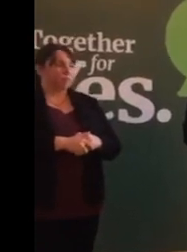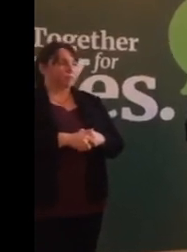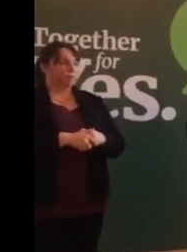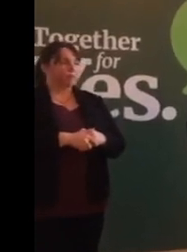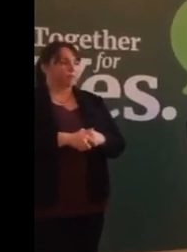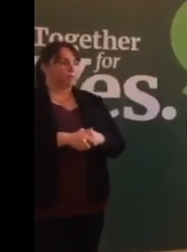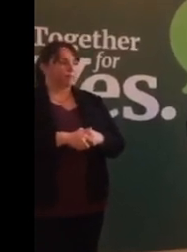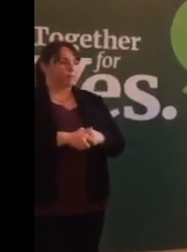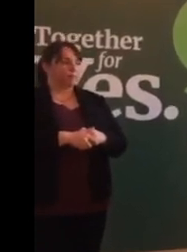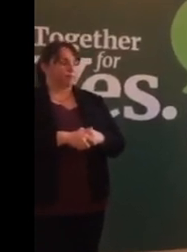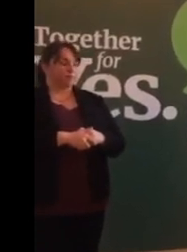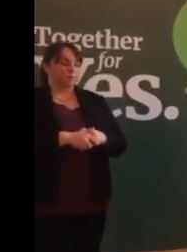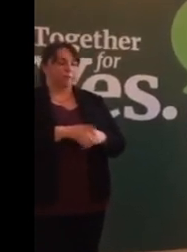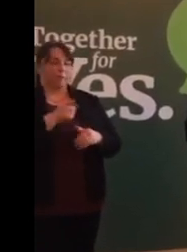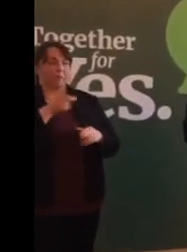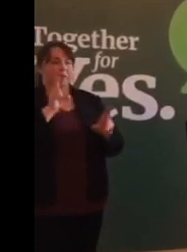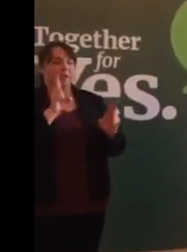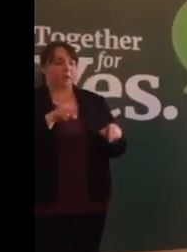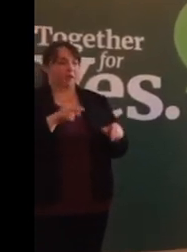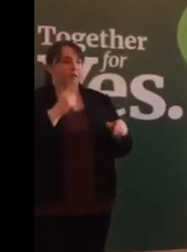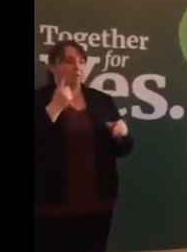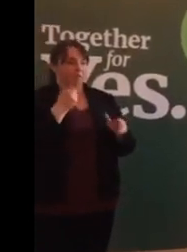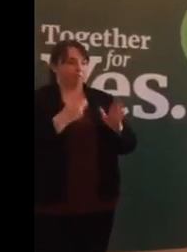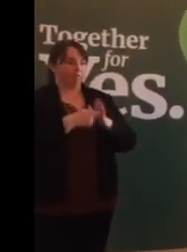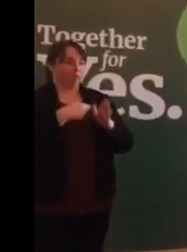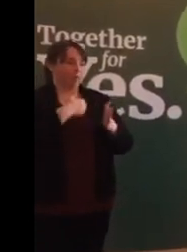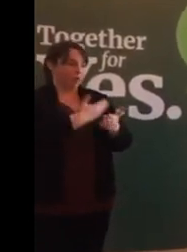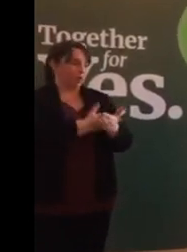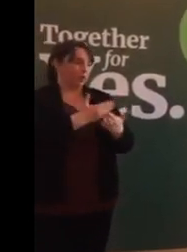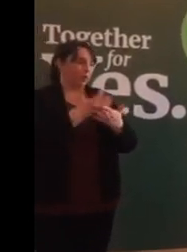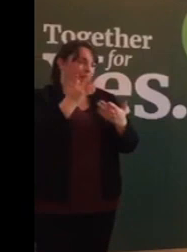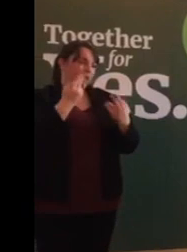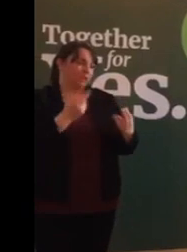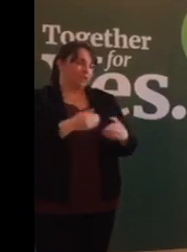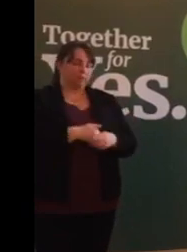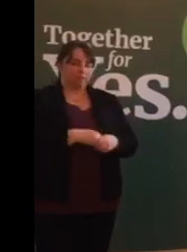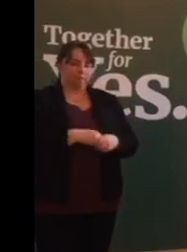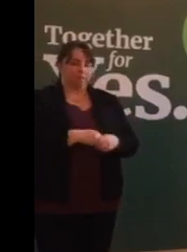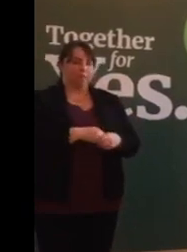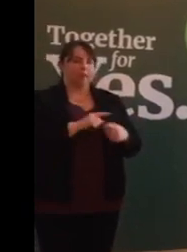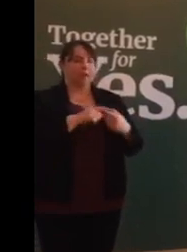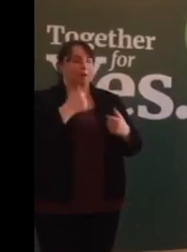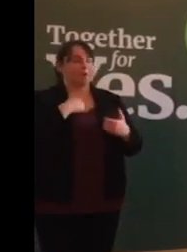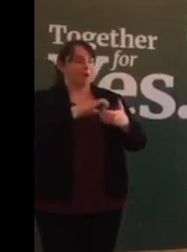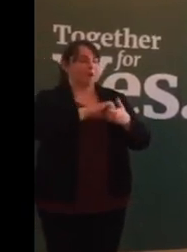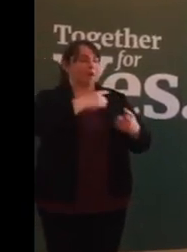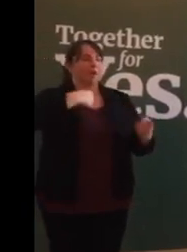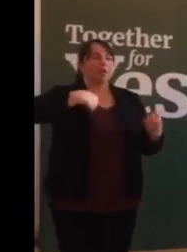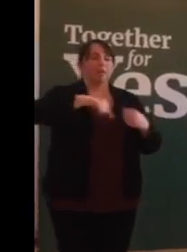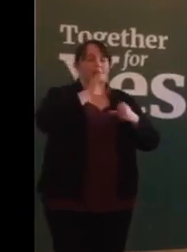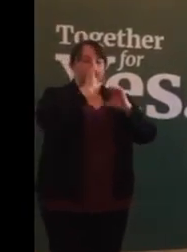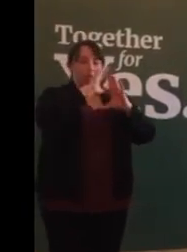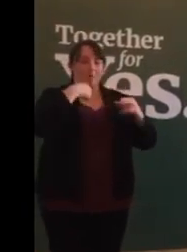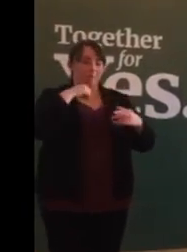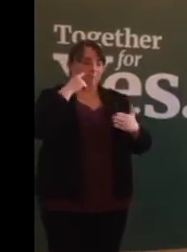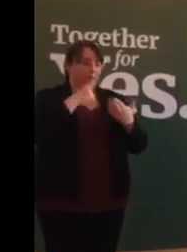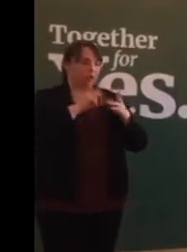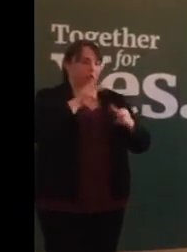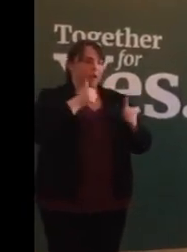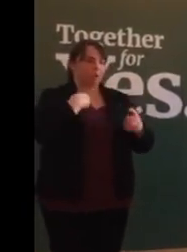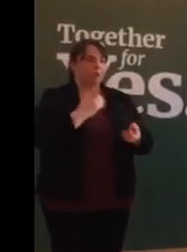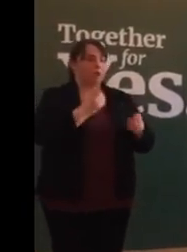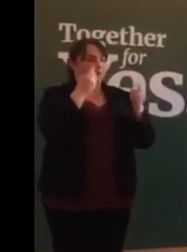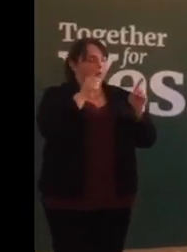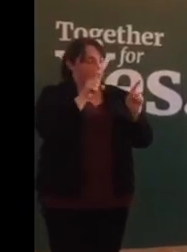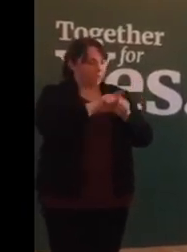And that can be switched into legislation if necessary. Finally, my colleagues have been clear that we believe that we should be able to offer the same